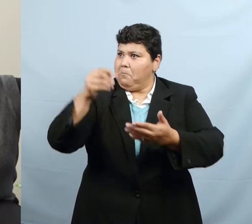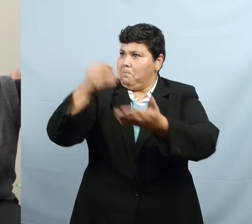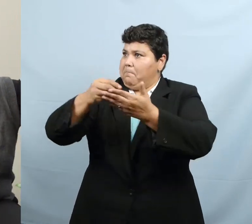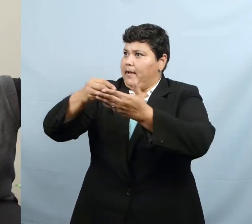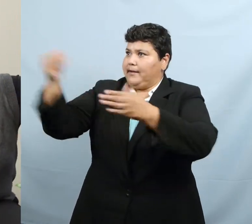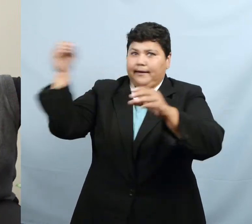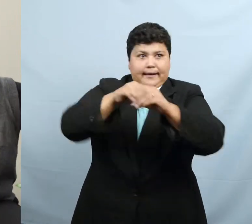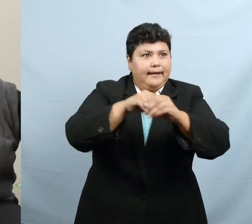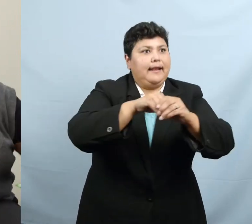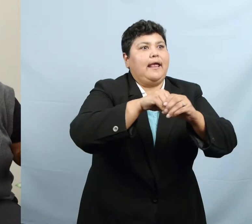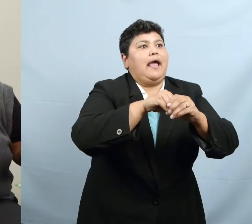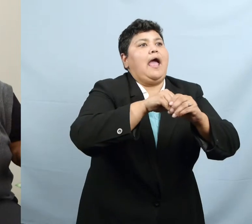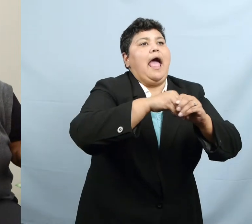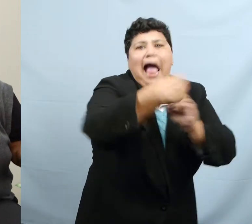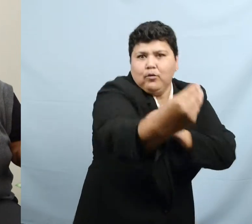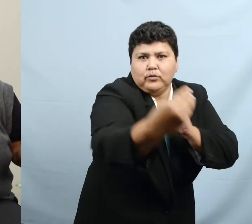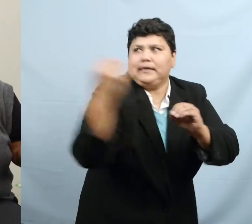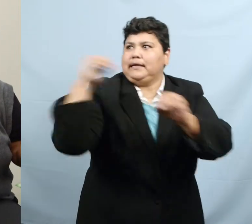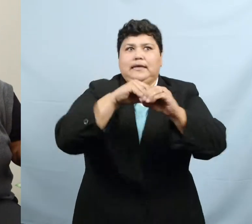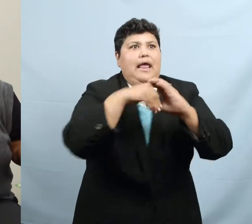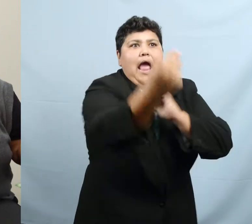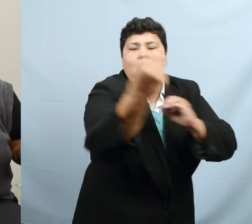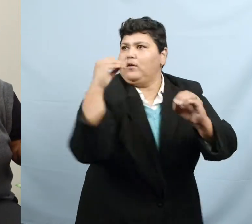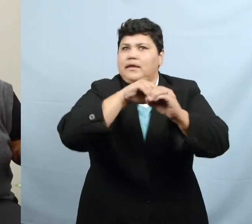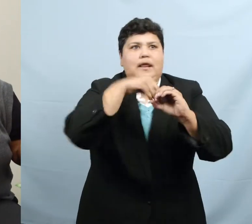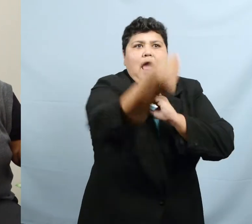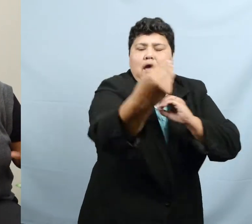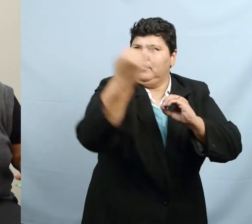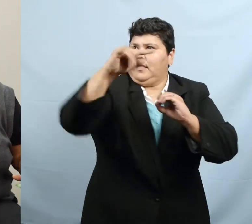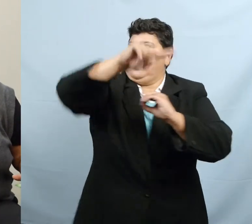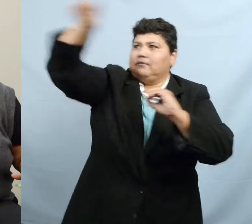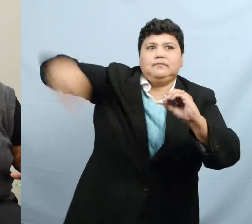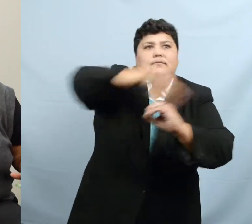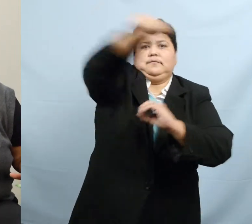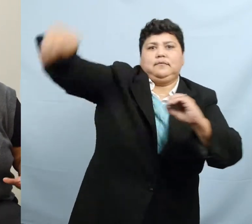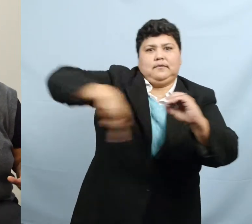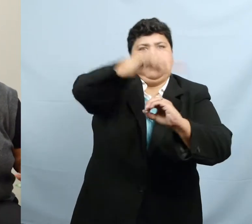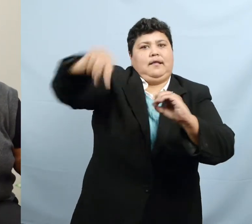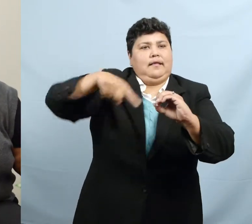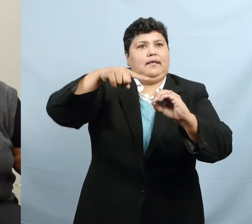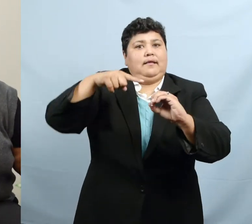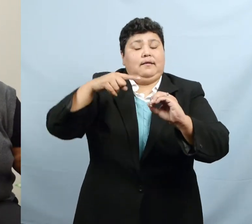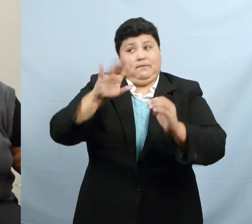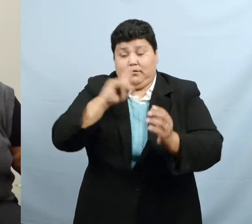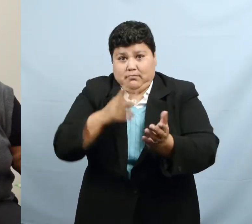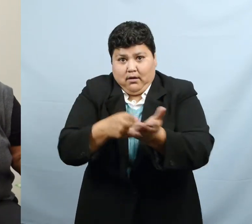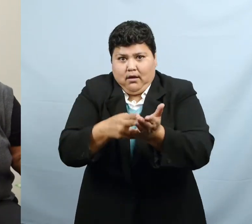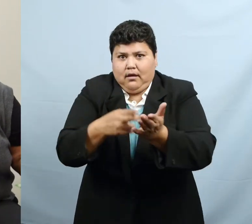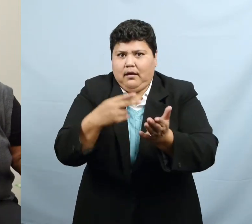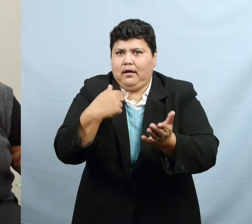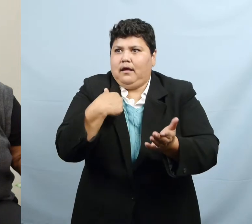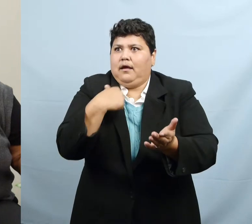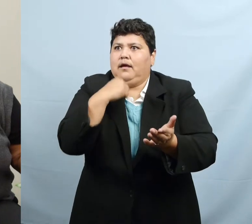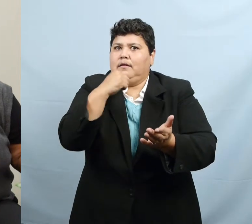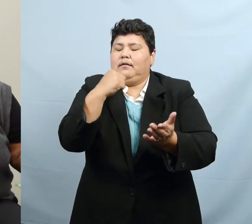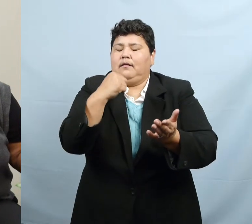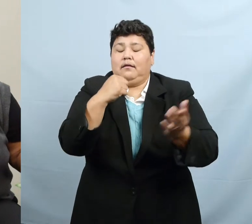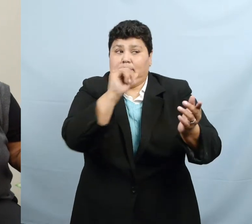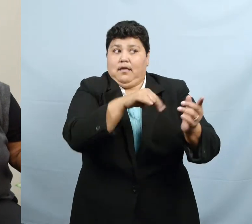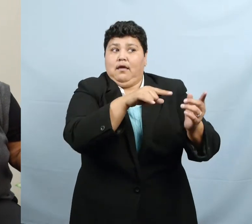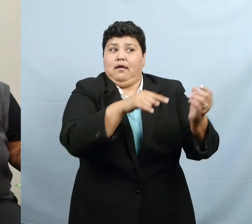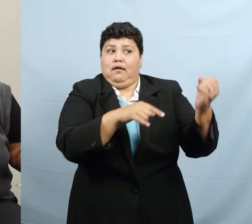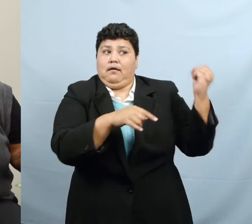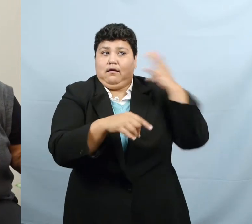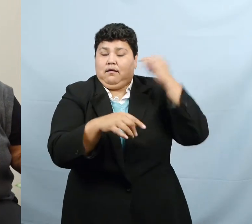and goes out, comes in, goes out. And so that's what, to tell you the truth, I was not familiar with that term. I'm not,